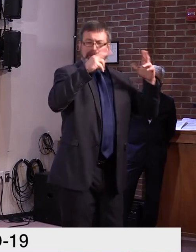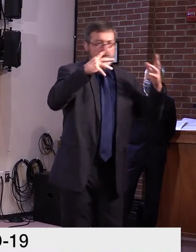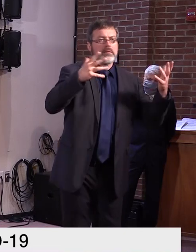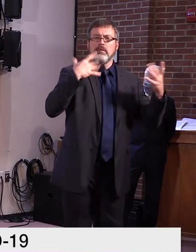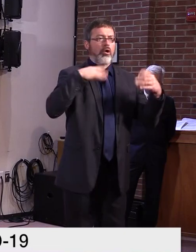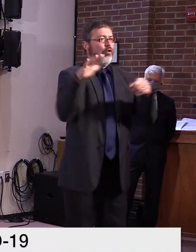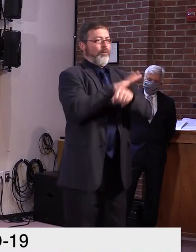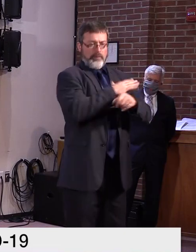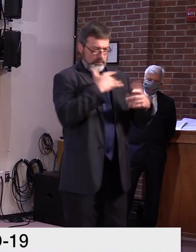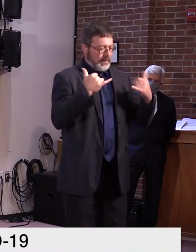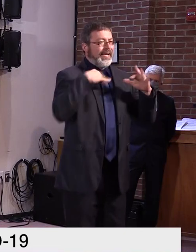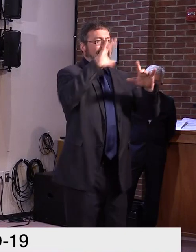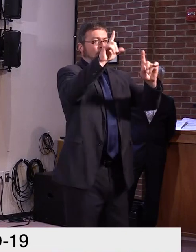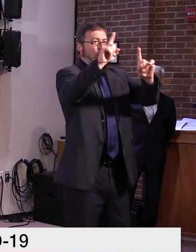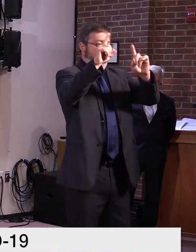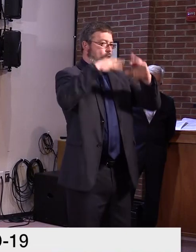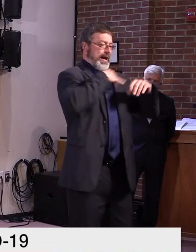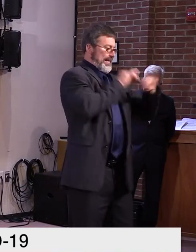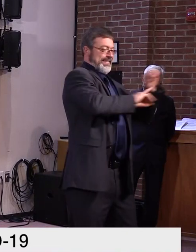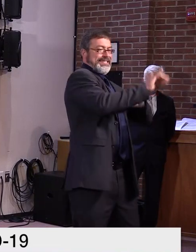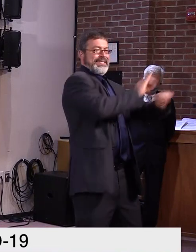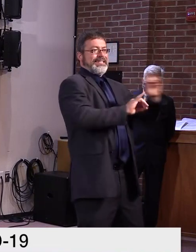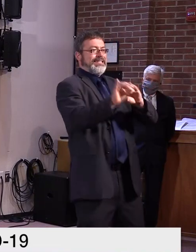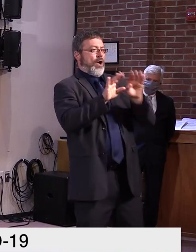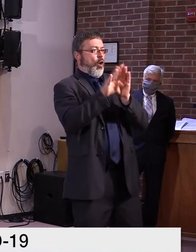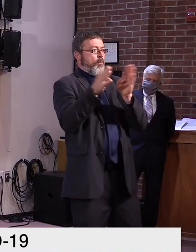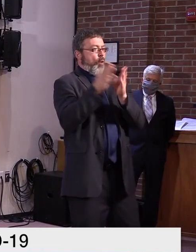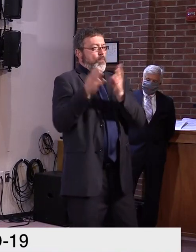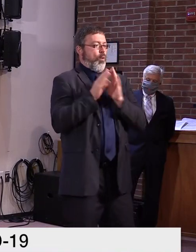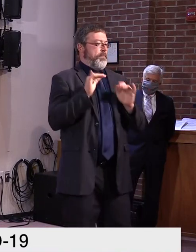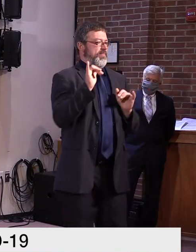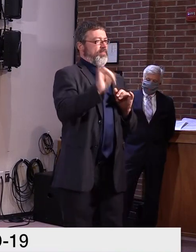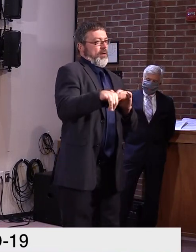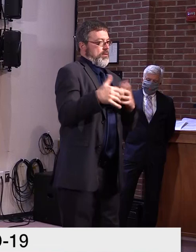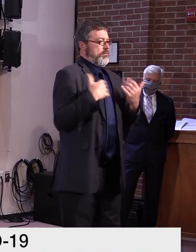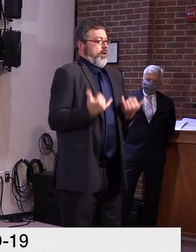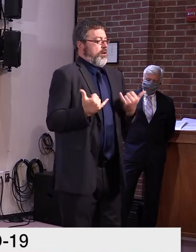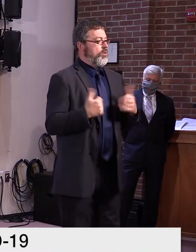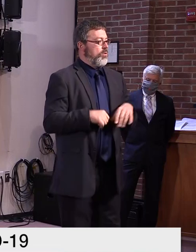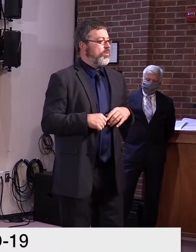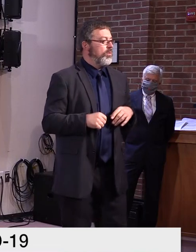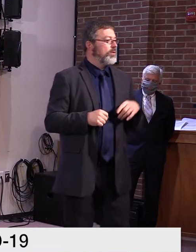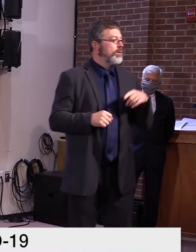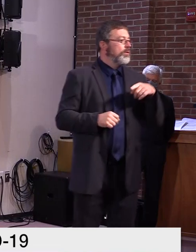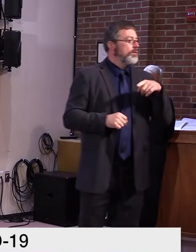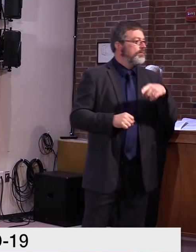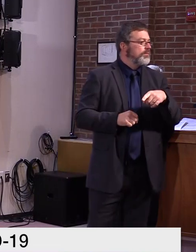kind of like a question of how many automatically are in the system and you just need to up that number?